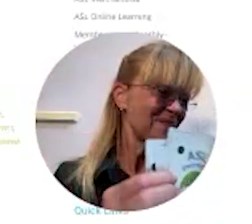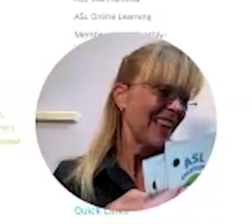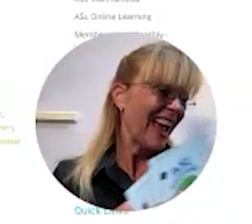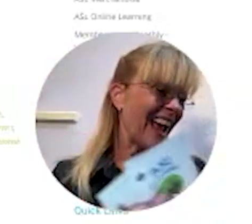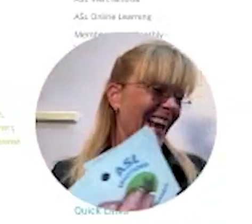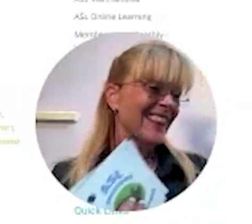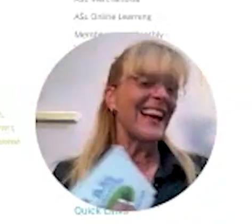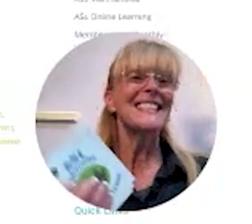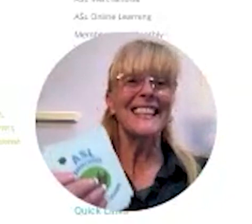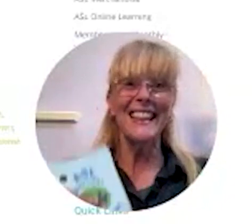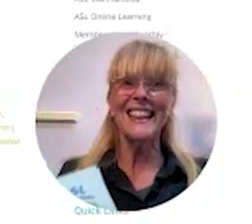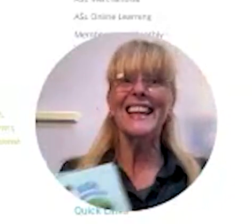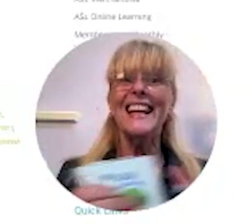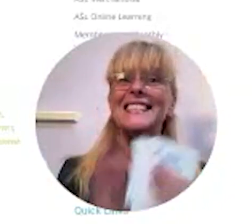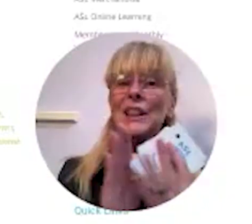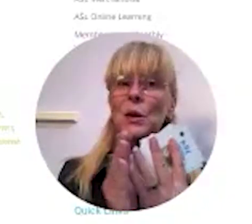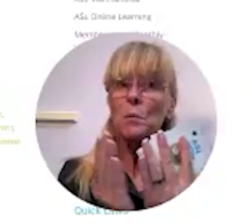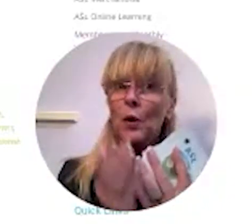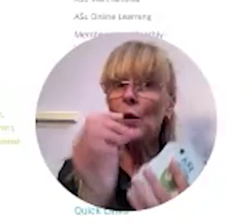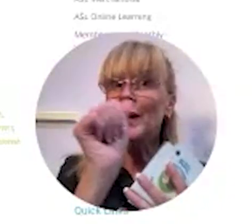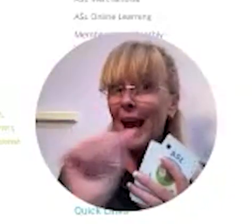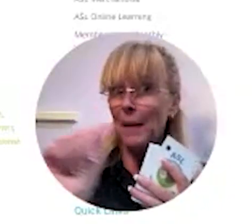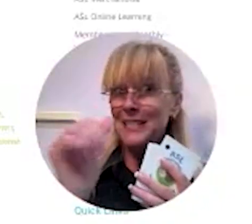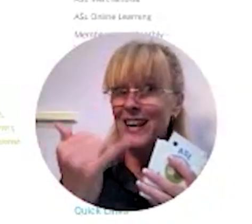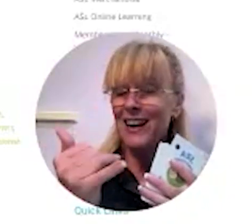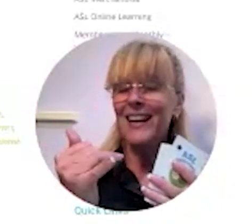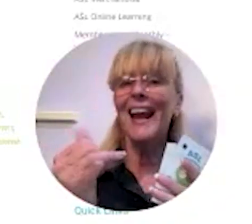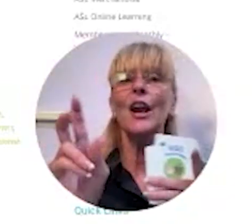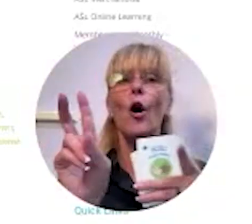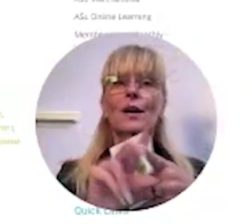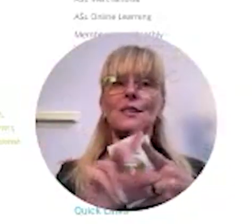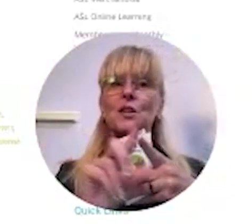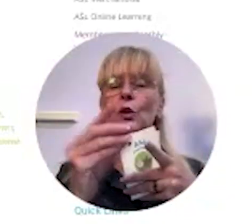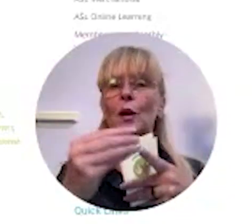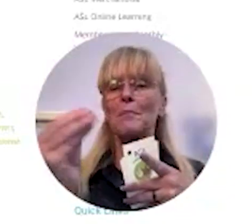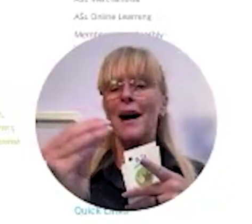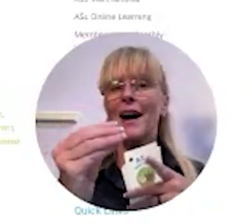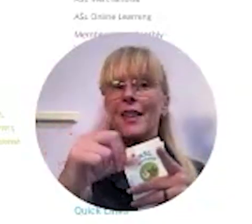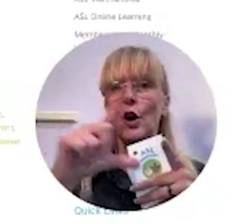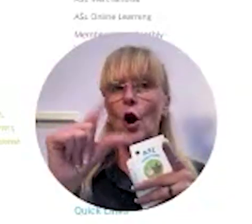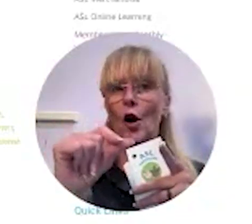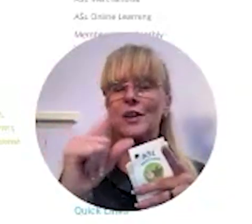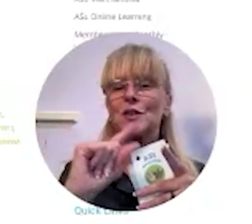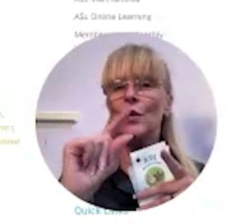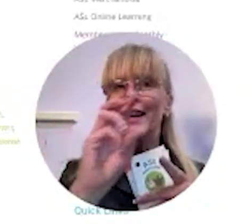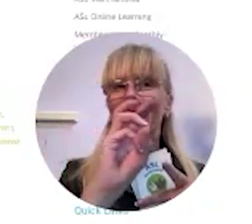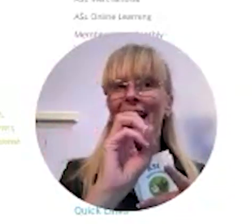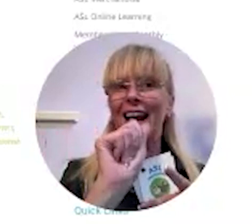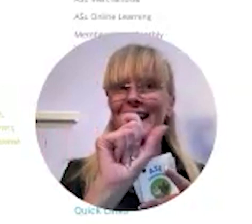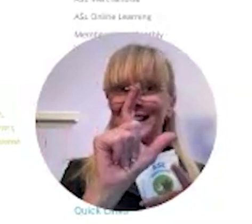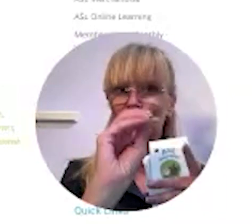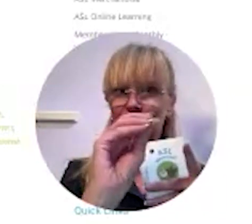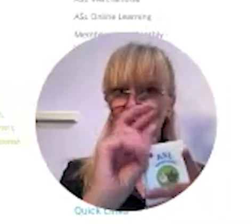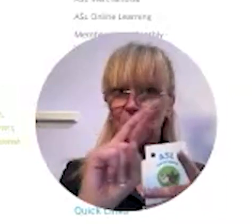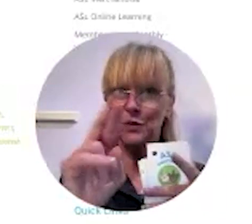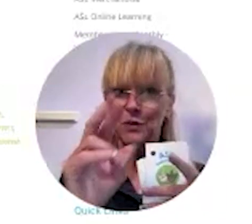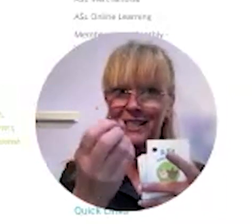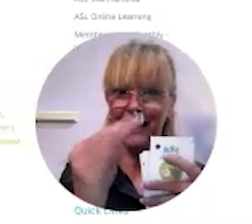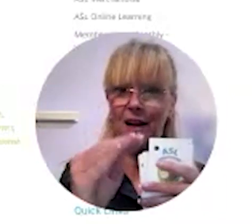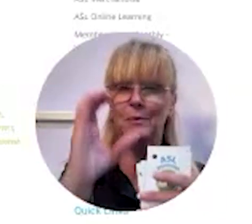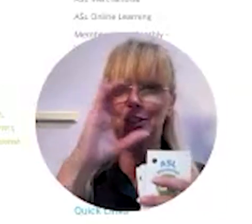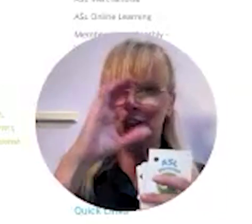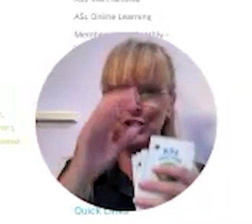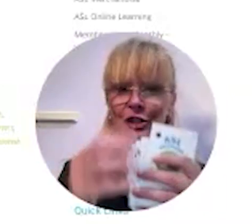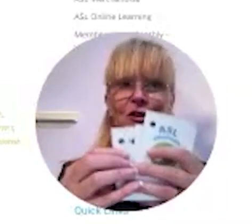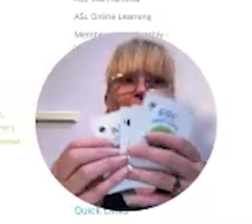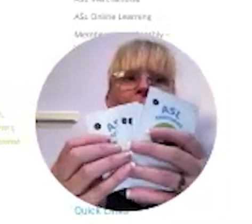huh and that's in that's in the book on amazon and also you can buy the cards on asl teaching resources